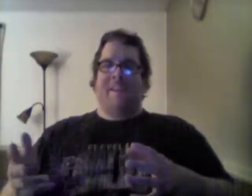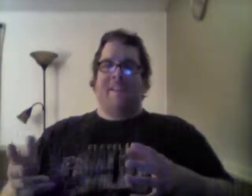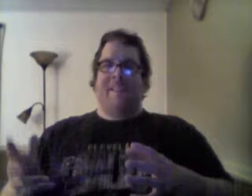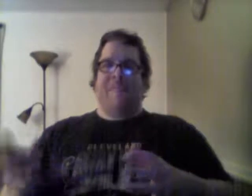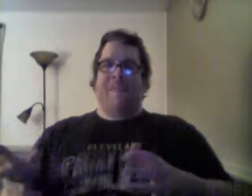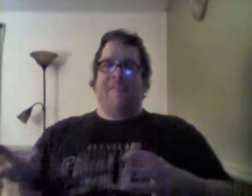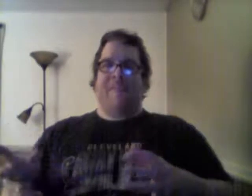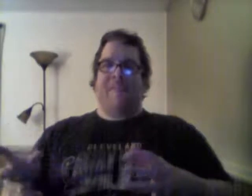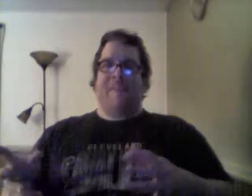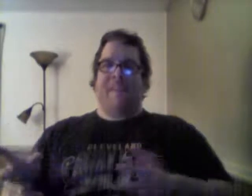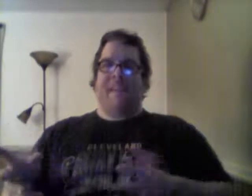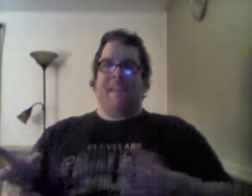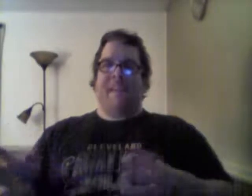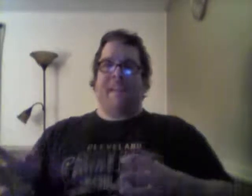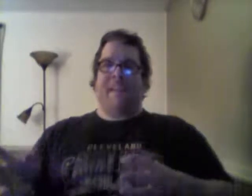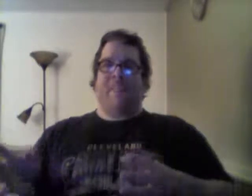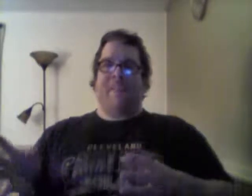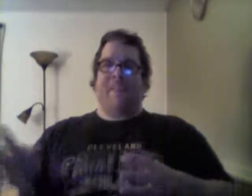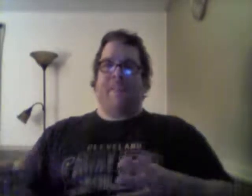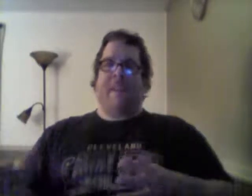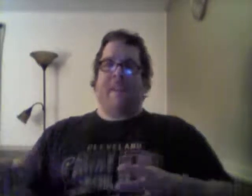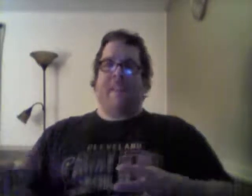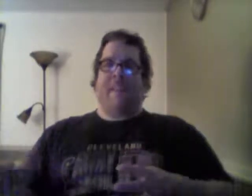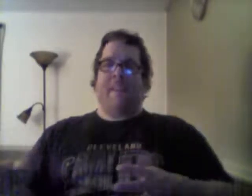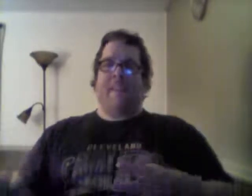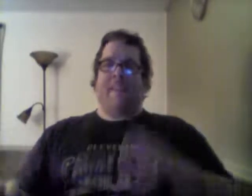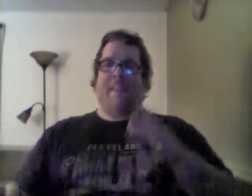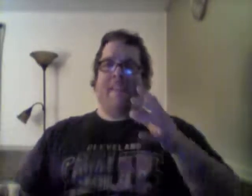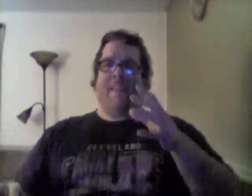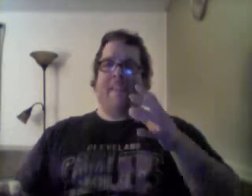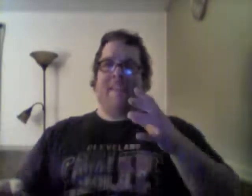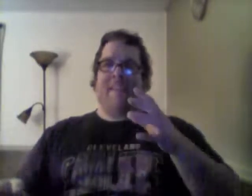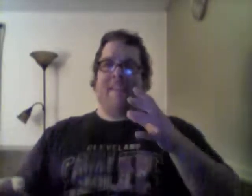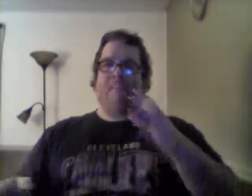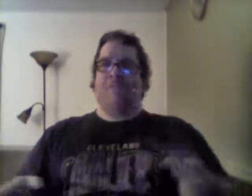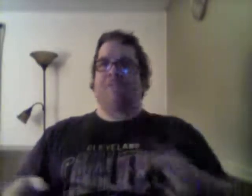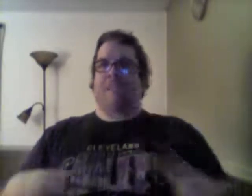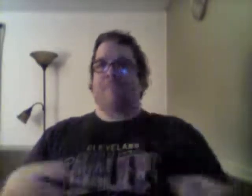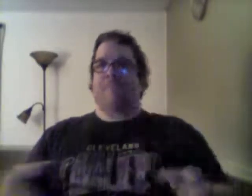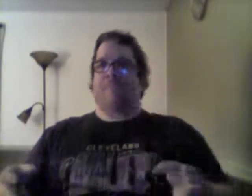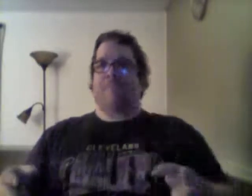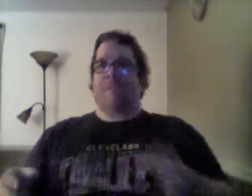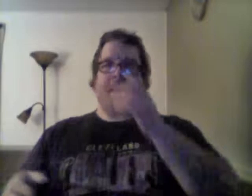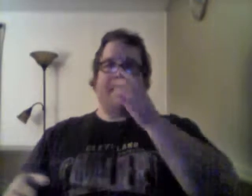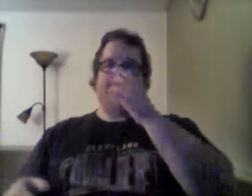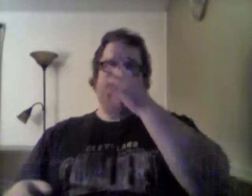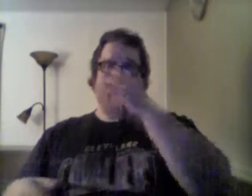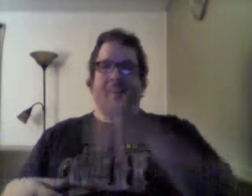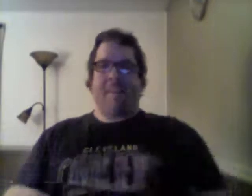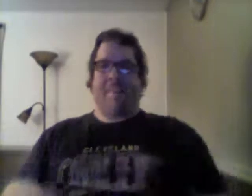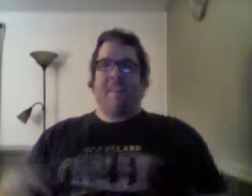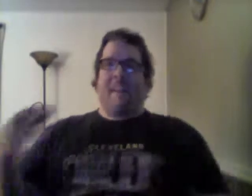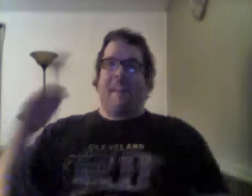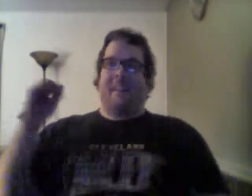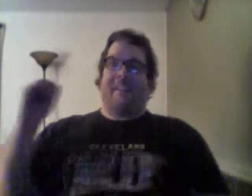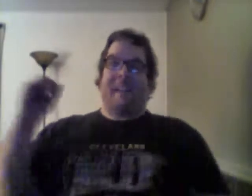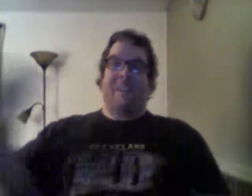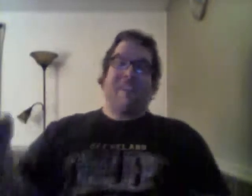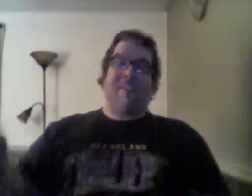through this segment that one of the main leads is the person that's been filming these, doing these. And this is actually his